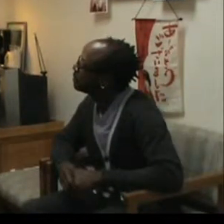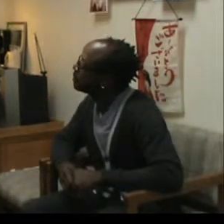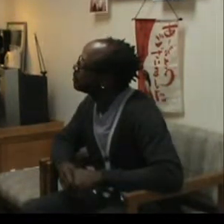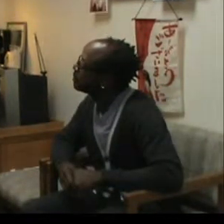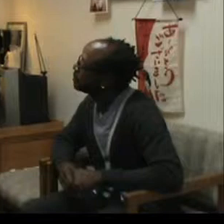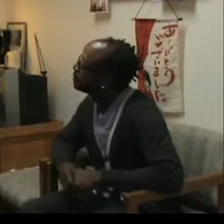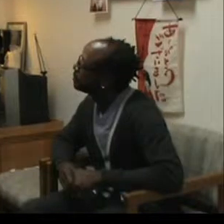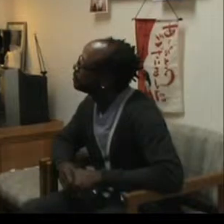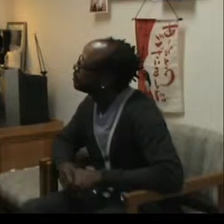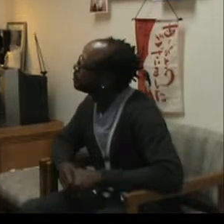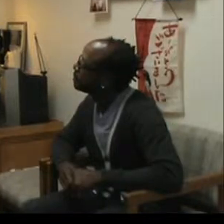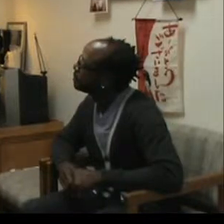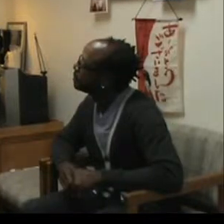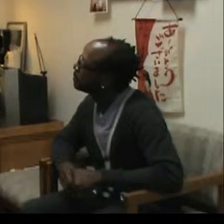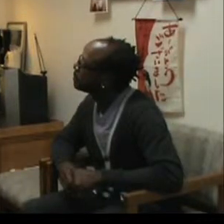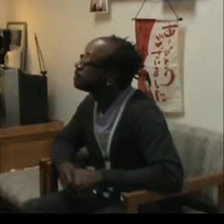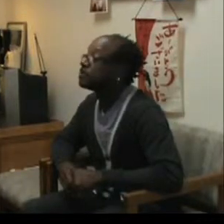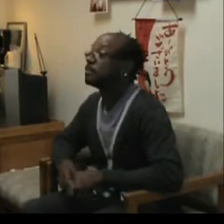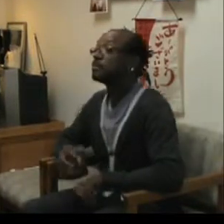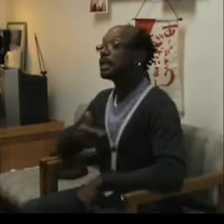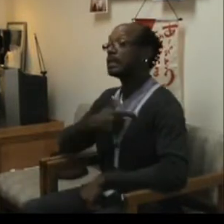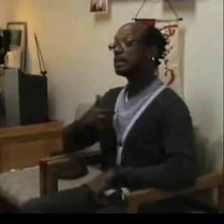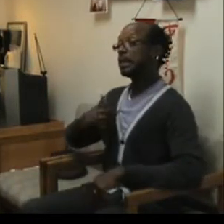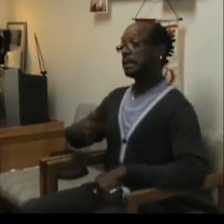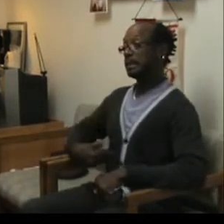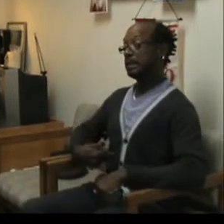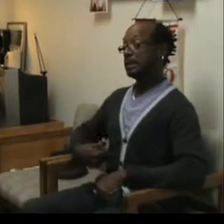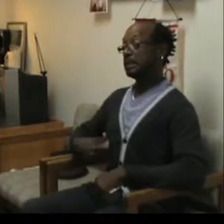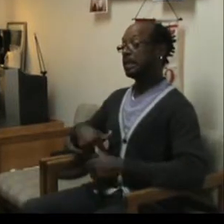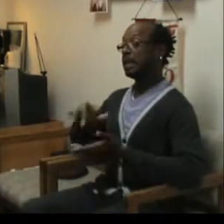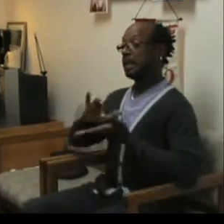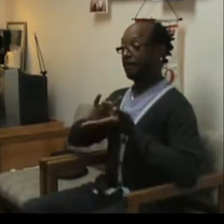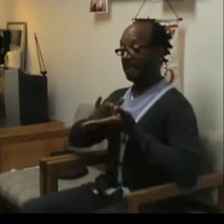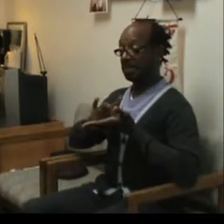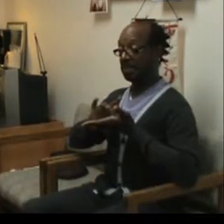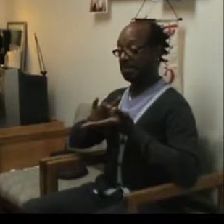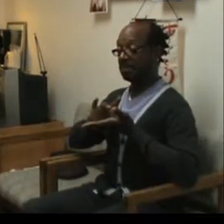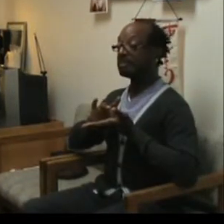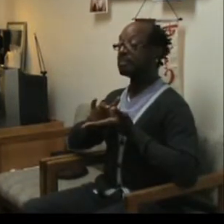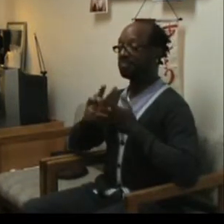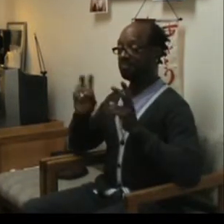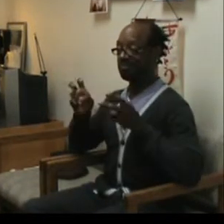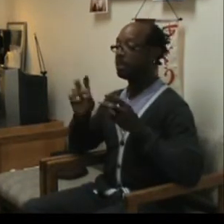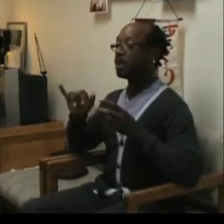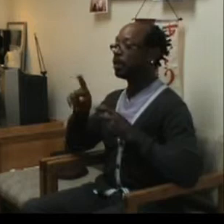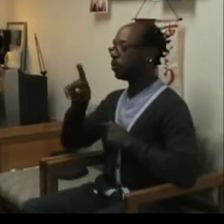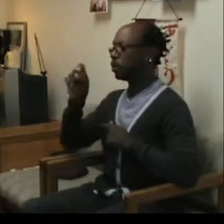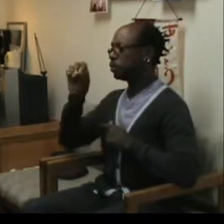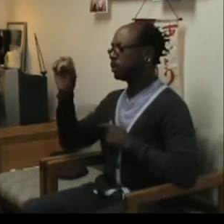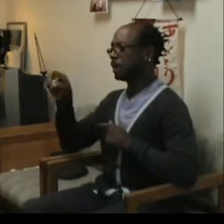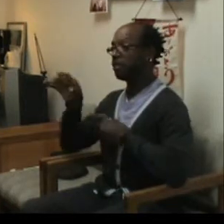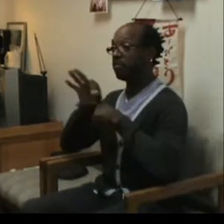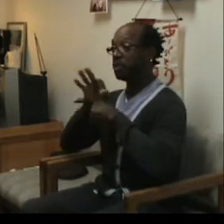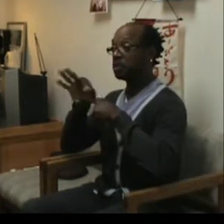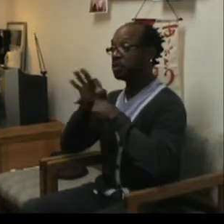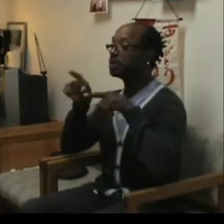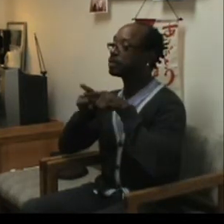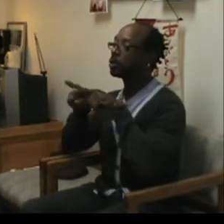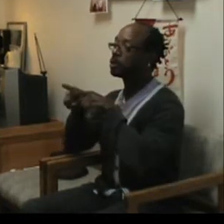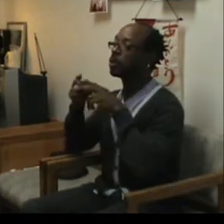And in Chinese medicine, 100% percent function is also called harmony.